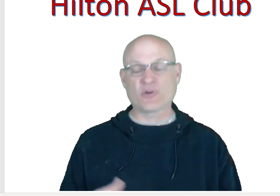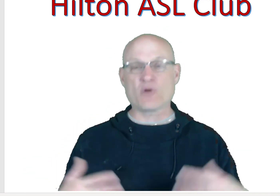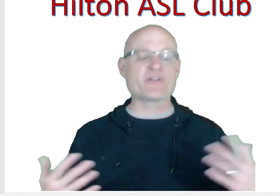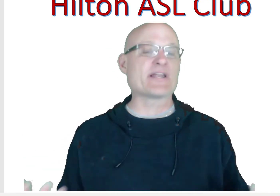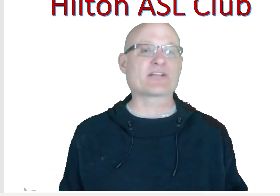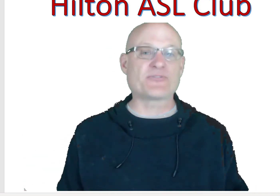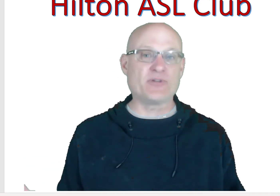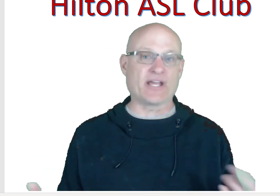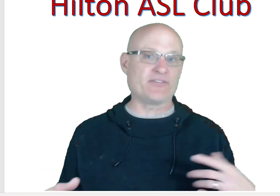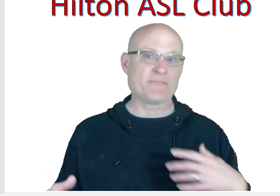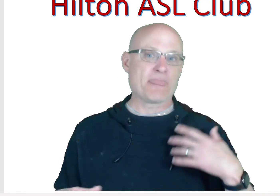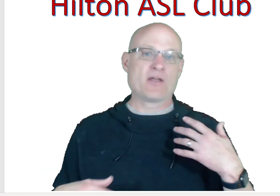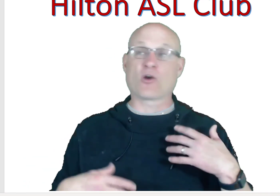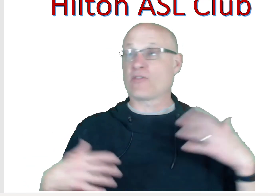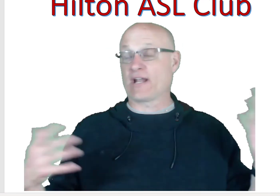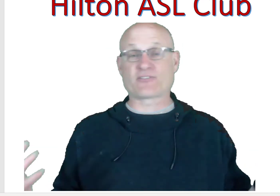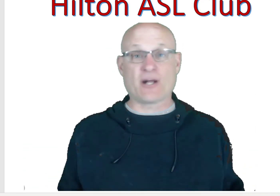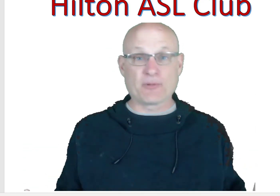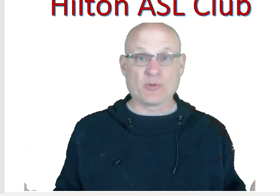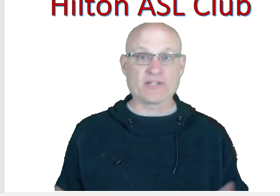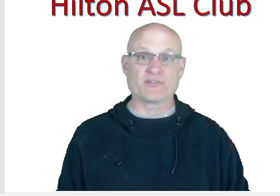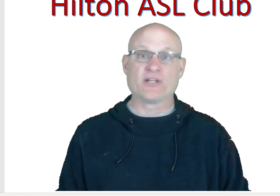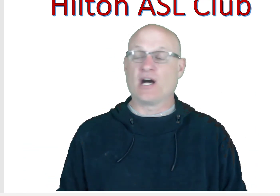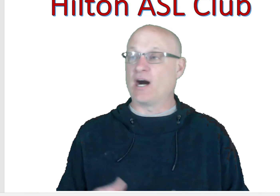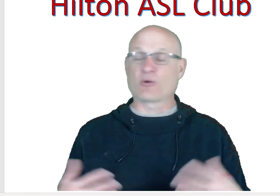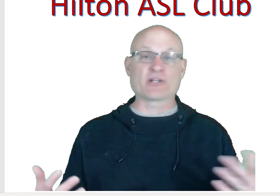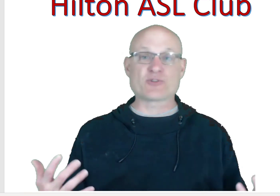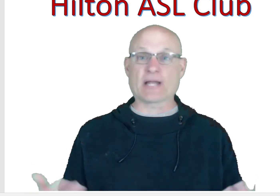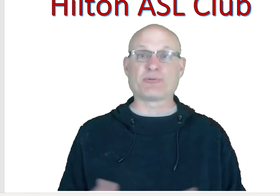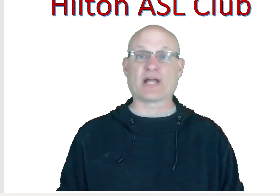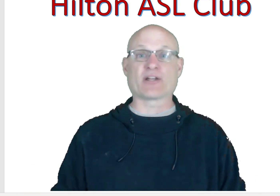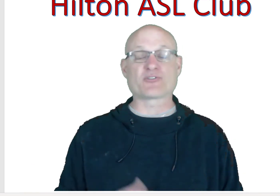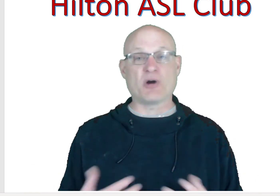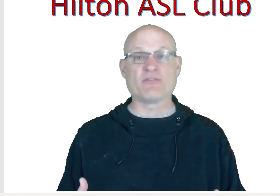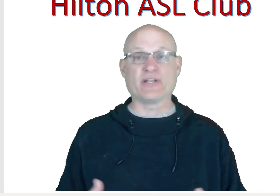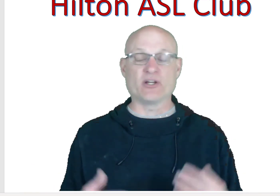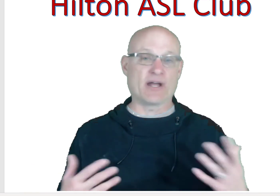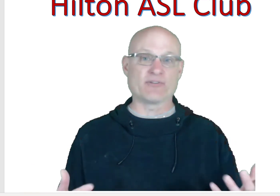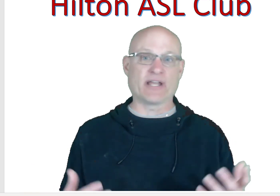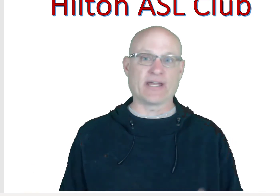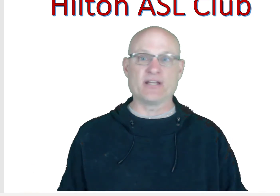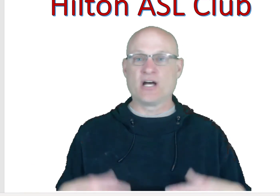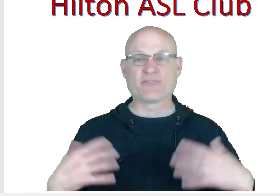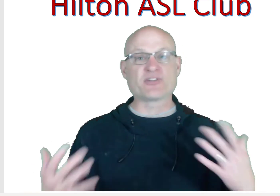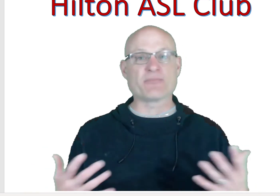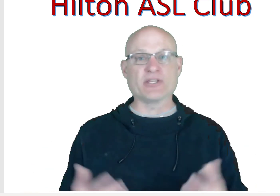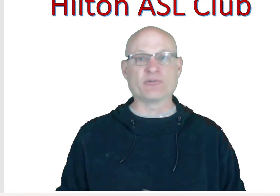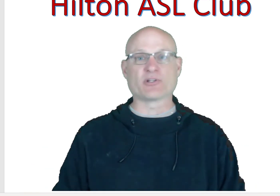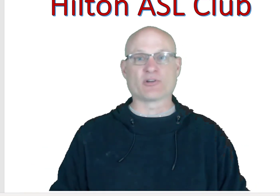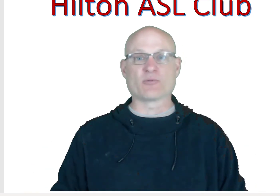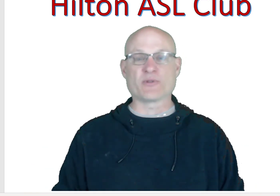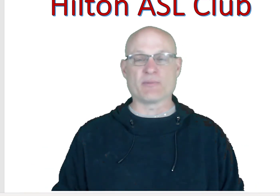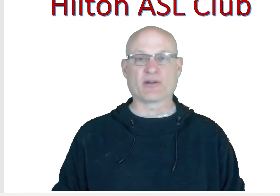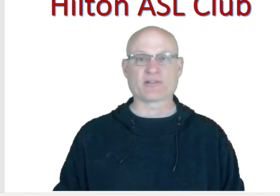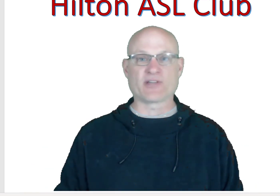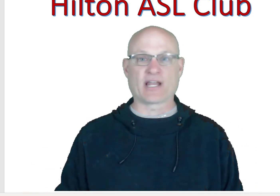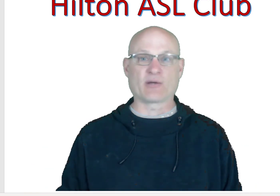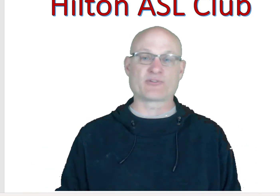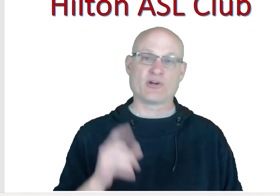So, over the next few days or the next couple of weeks, we're going to try to put out a small video every day of something you can learn with American Sign Language. So,